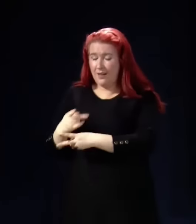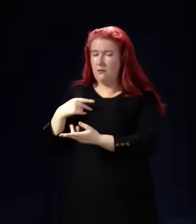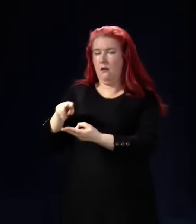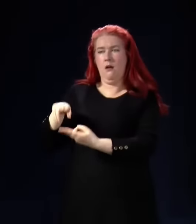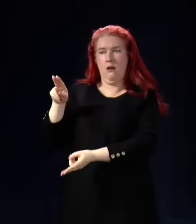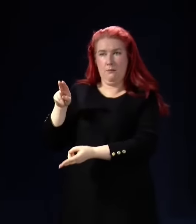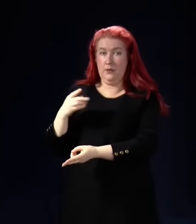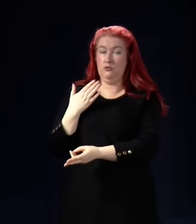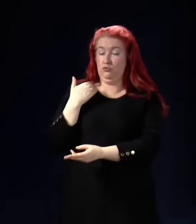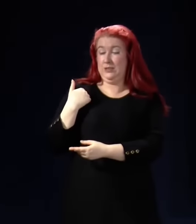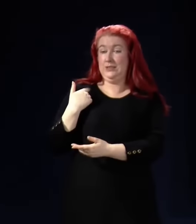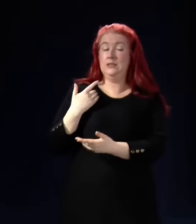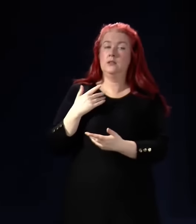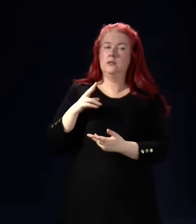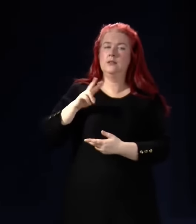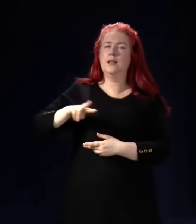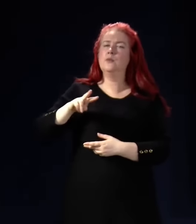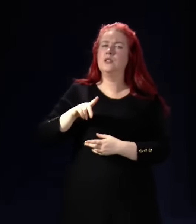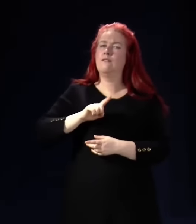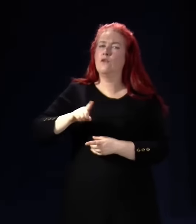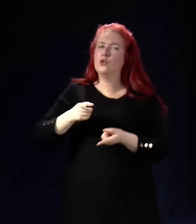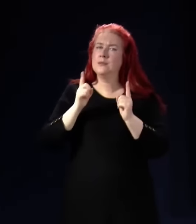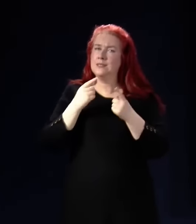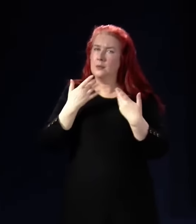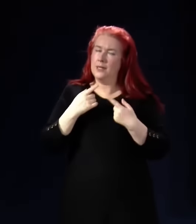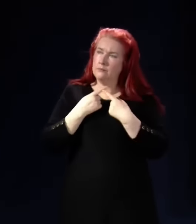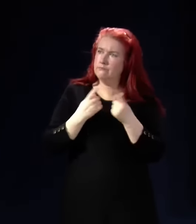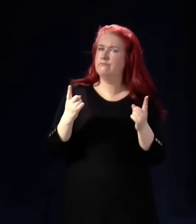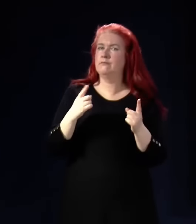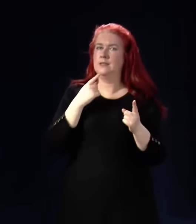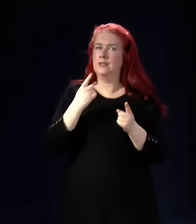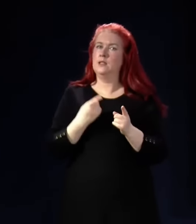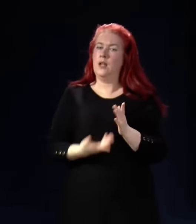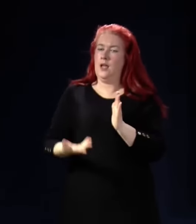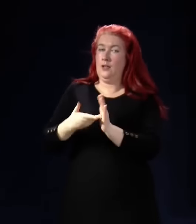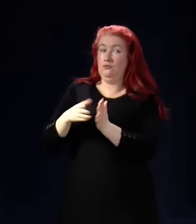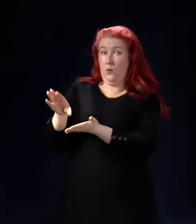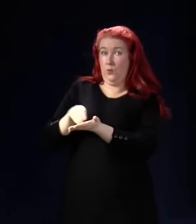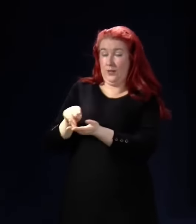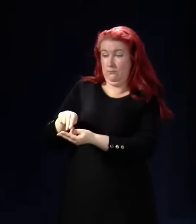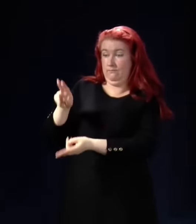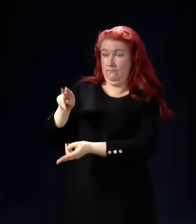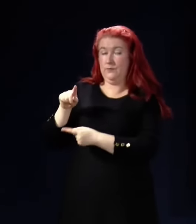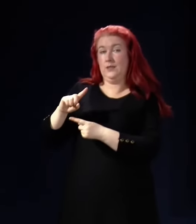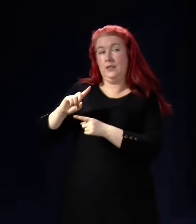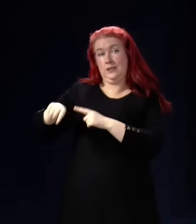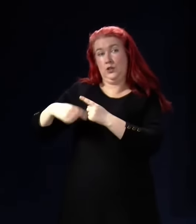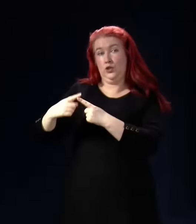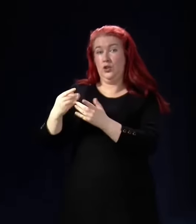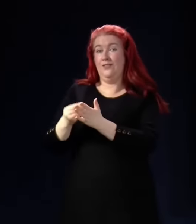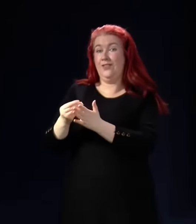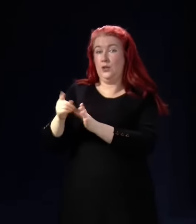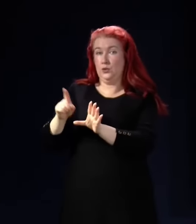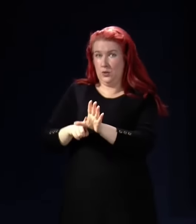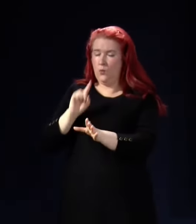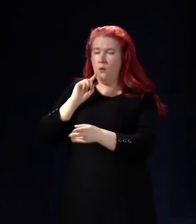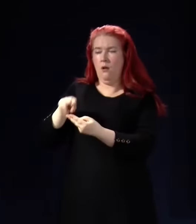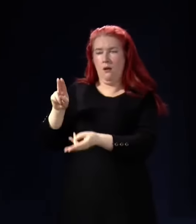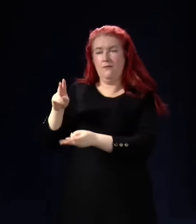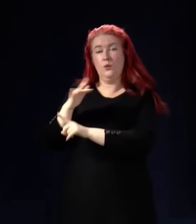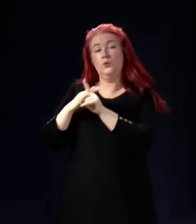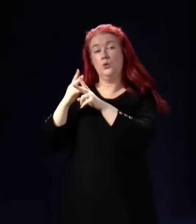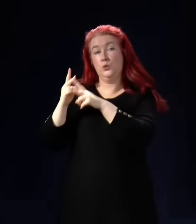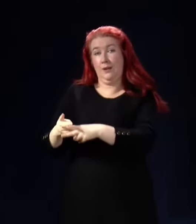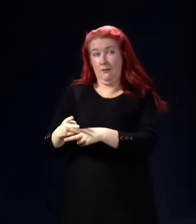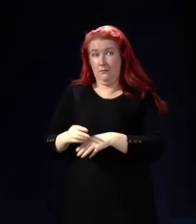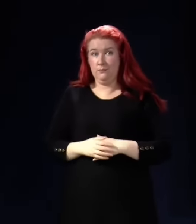recent budget announcement by the Deputy First Minister, a further wage increase will follow at the beginning of the next financial year. Fair to